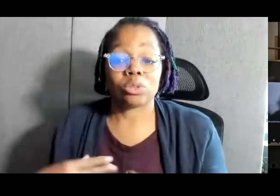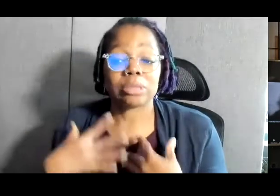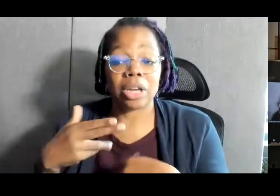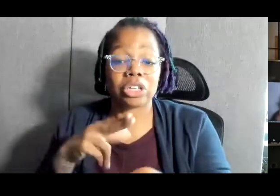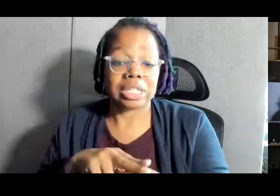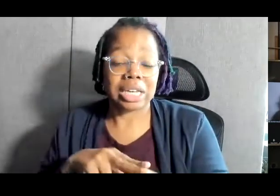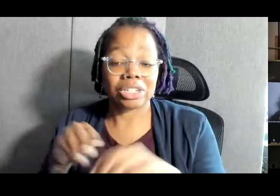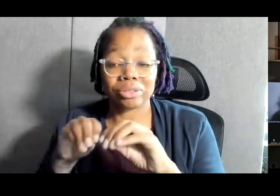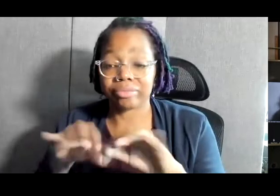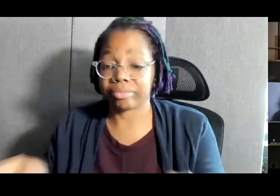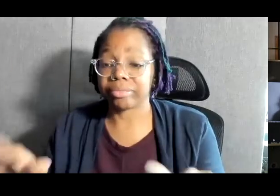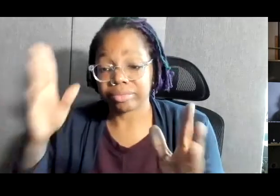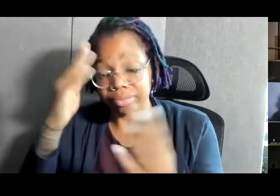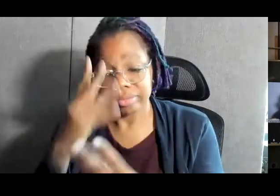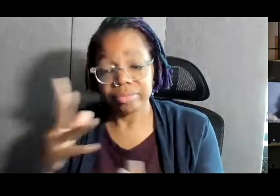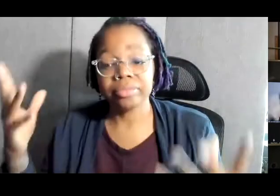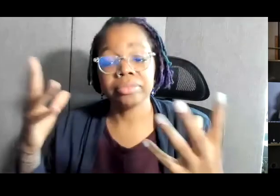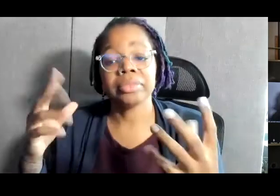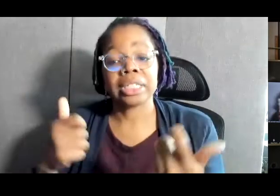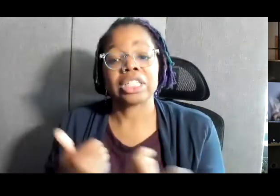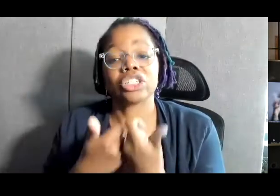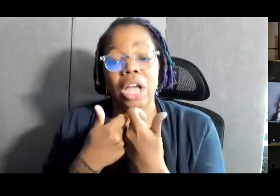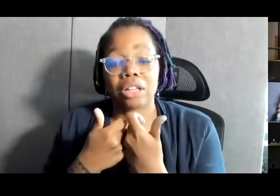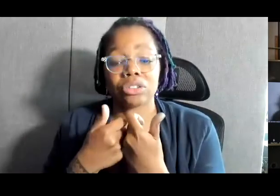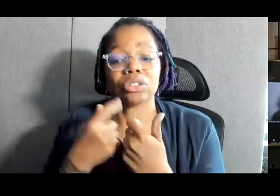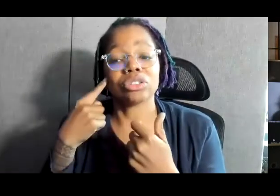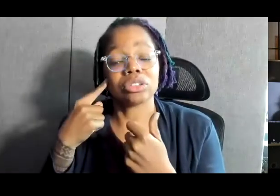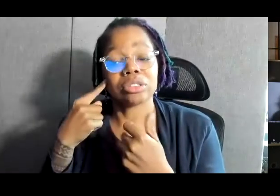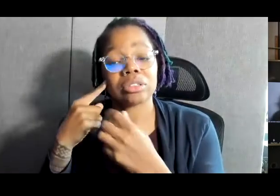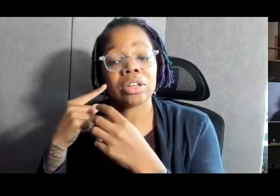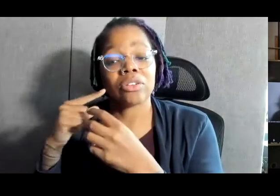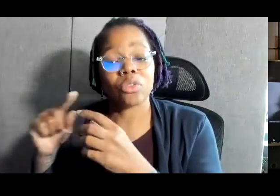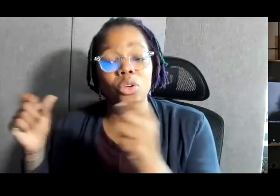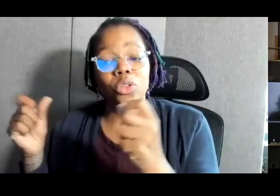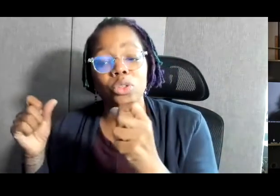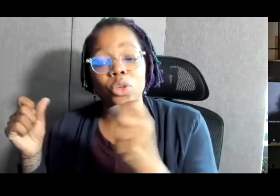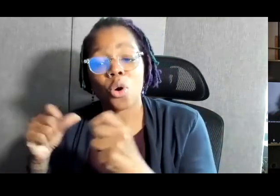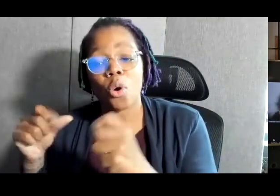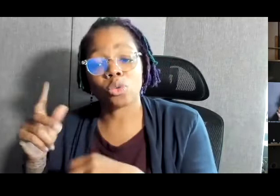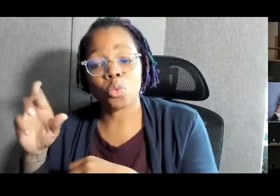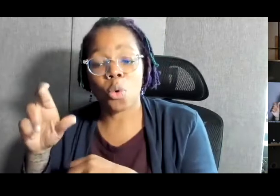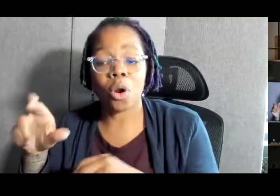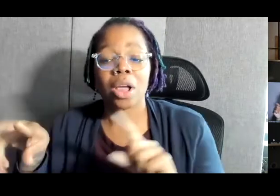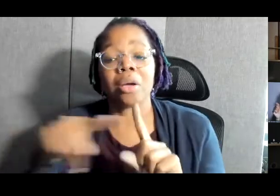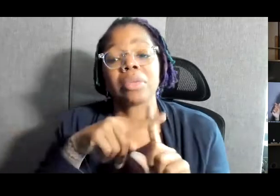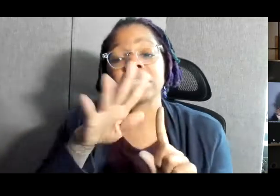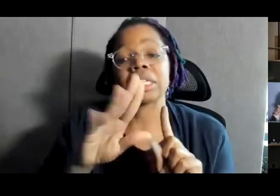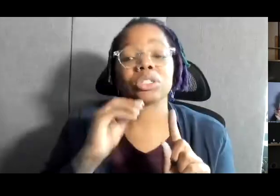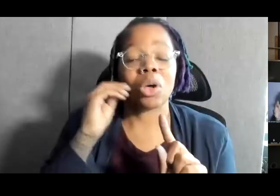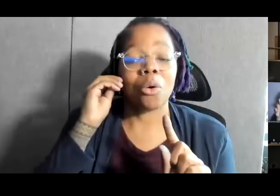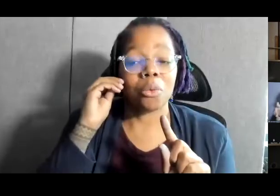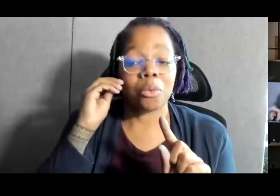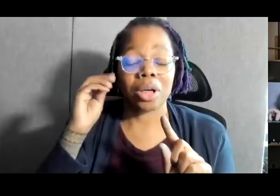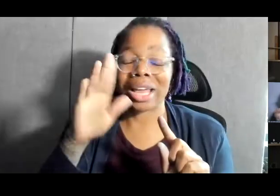a clear message abroad, signaling the challenges of the Cold War and his hope for peace in this nuclear age.